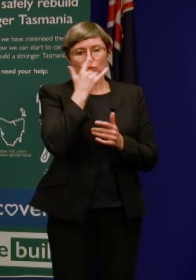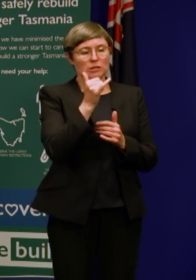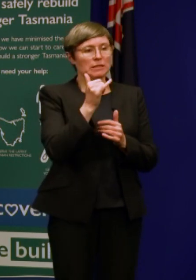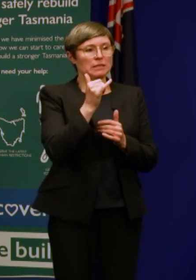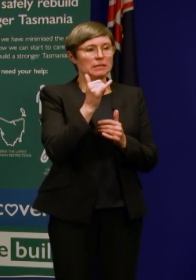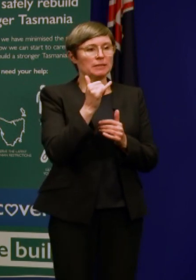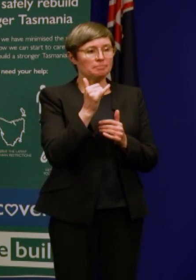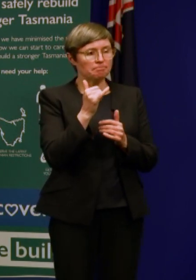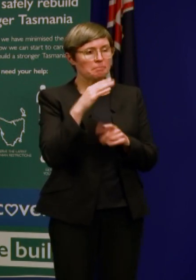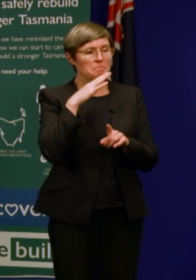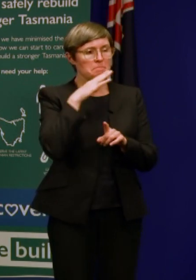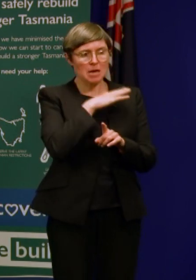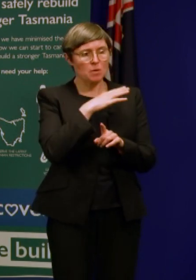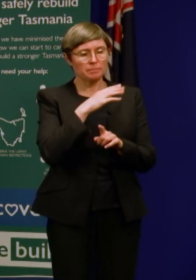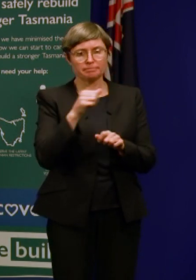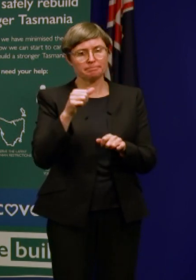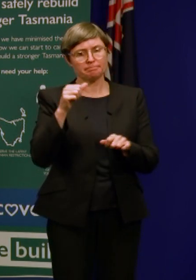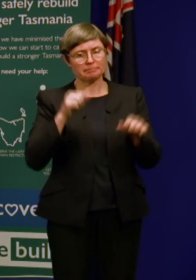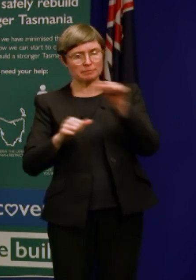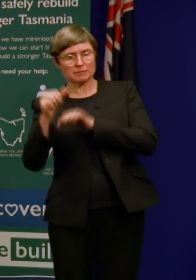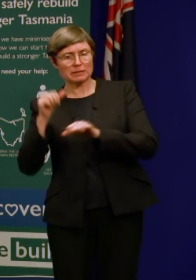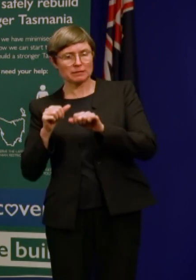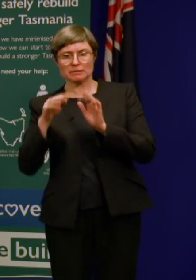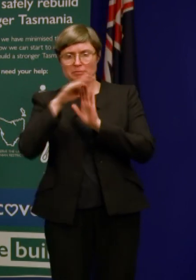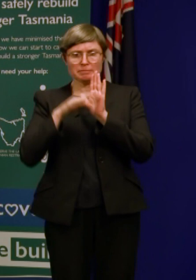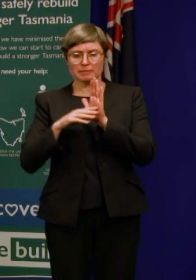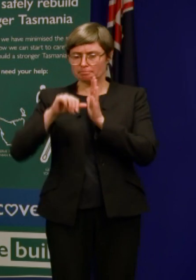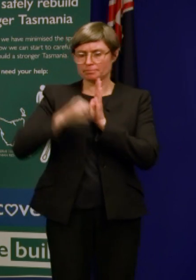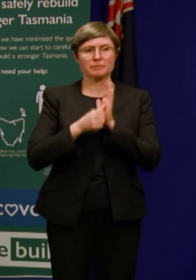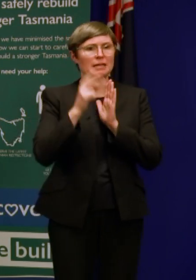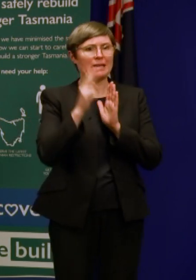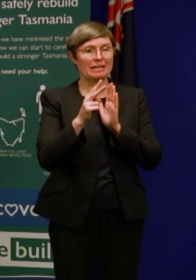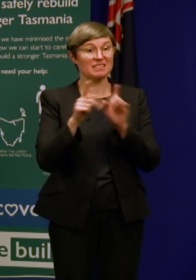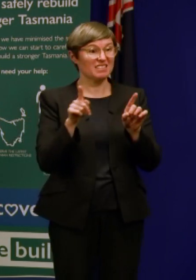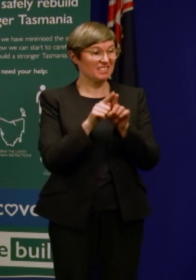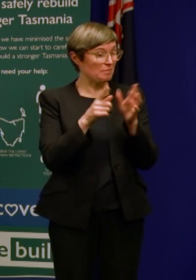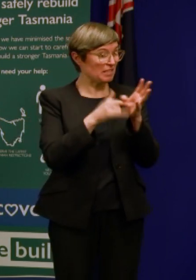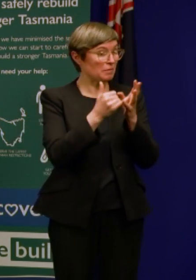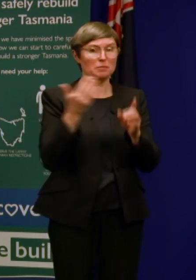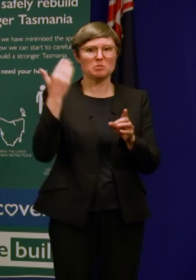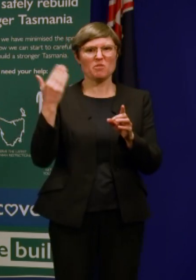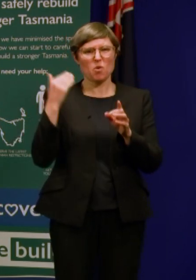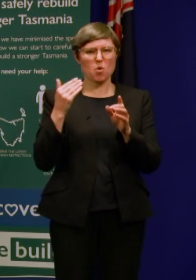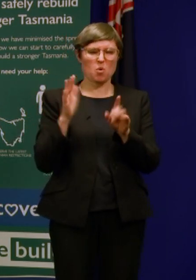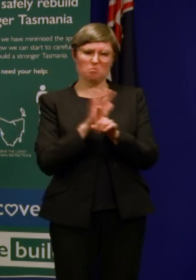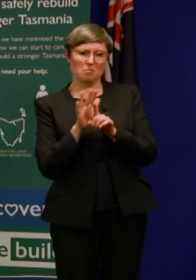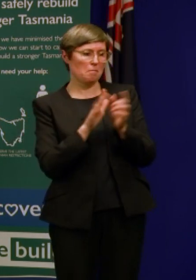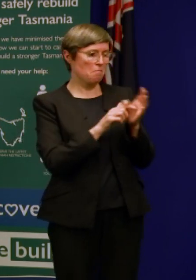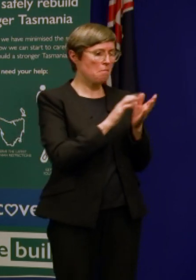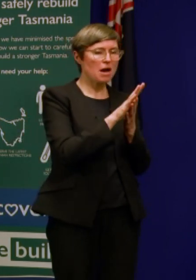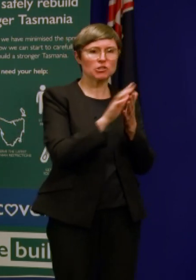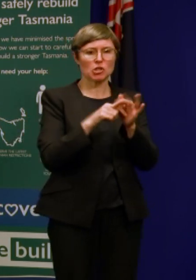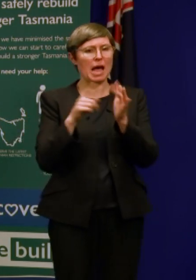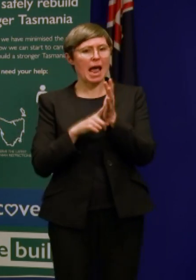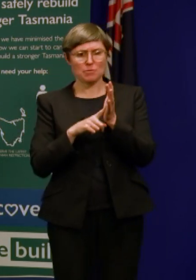pretty severe restriction of their activities akin to what we were operating at way back in about March-April which